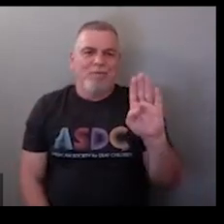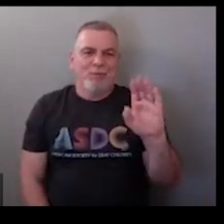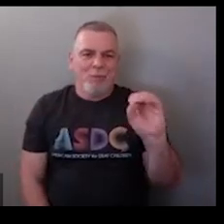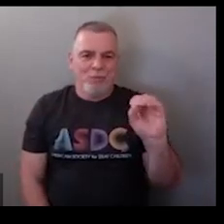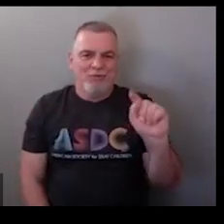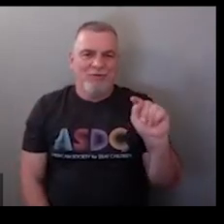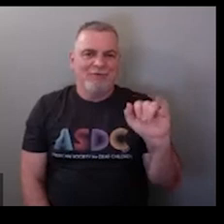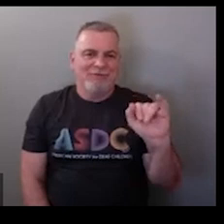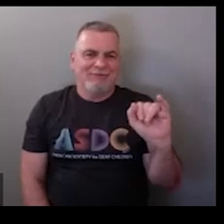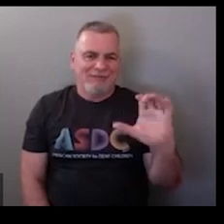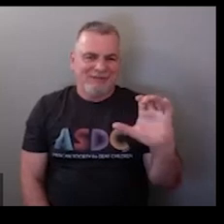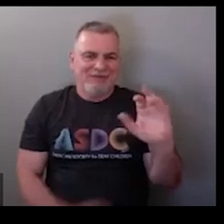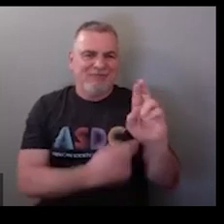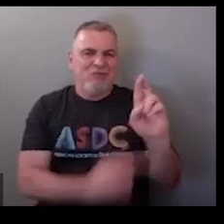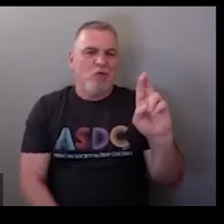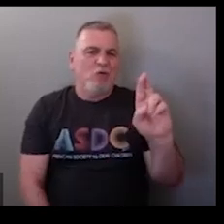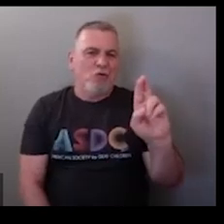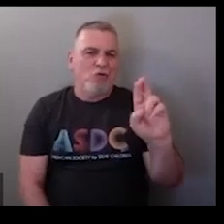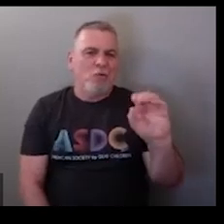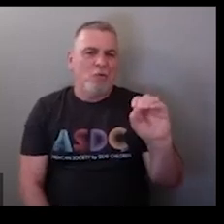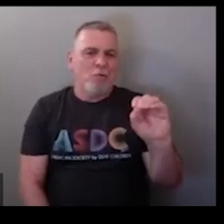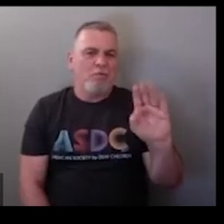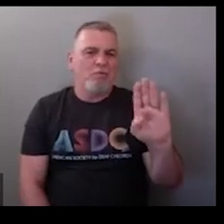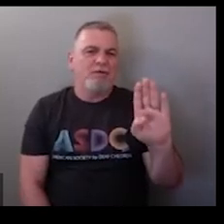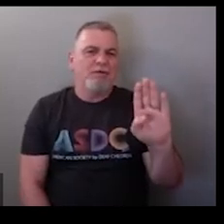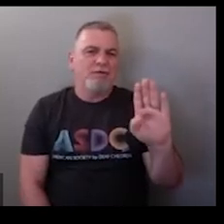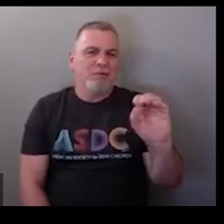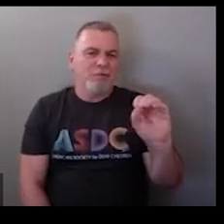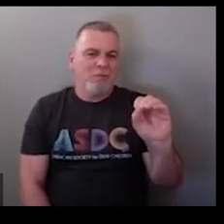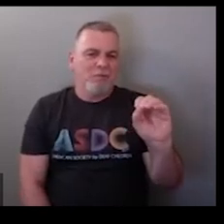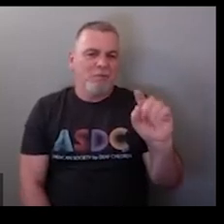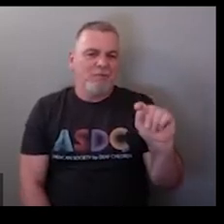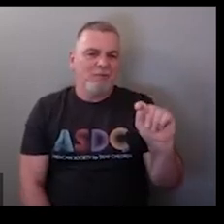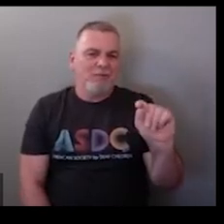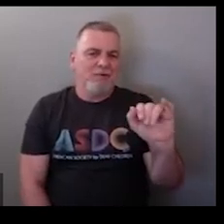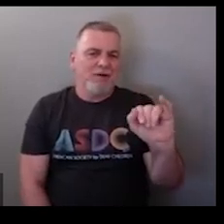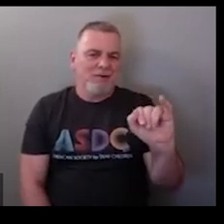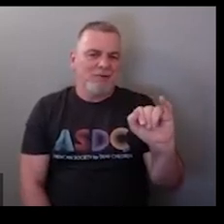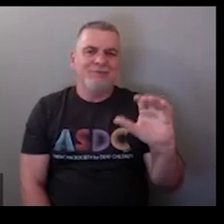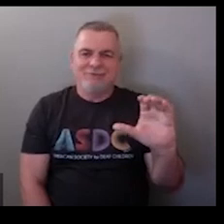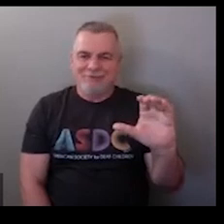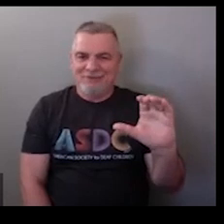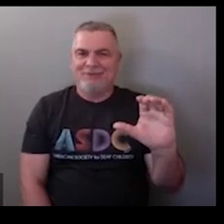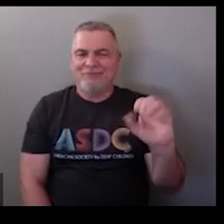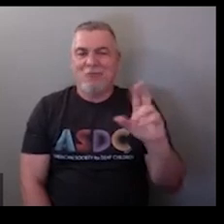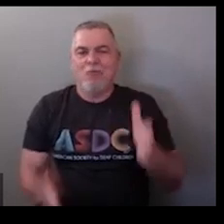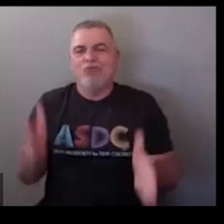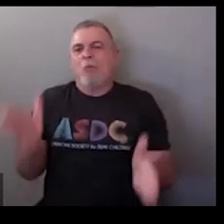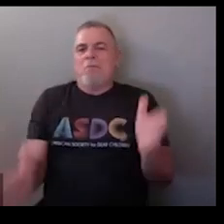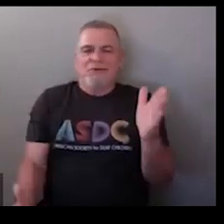or robot R-O-B-O-T-I-C